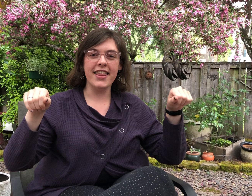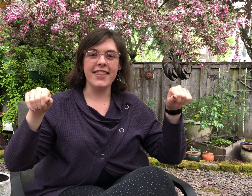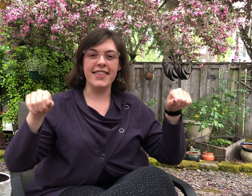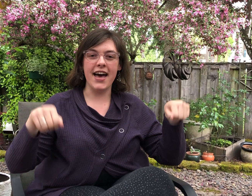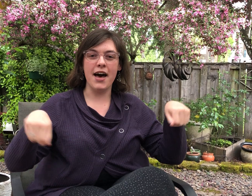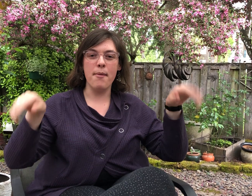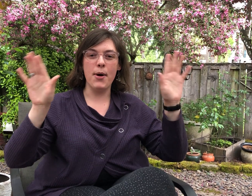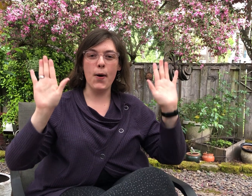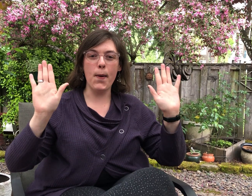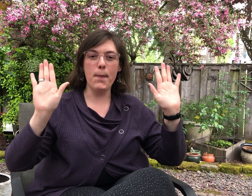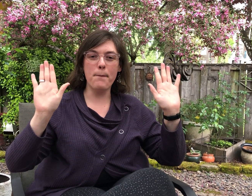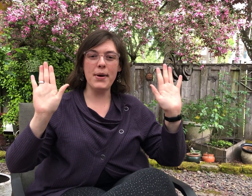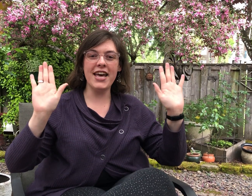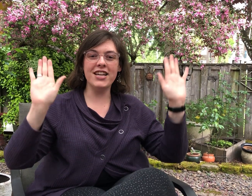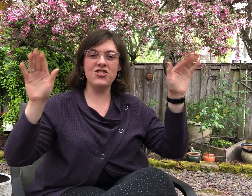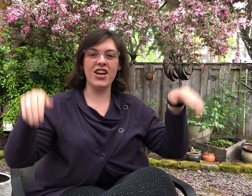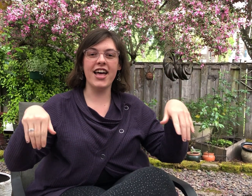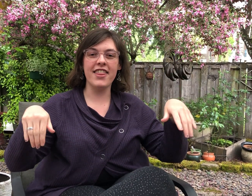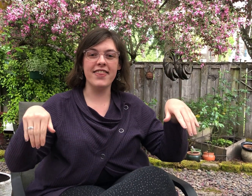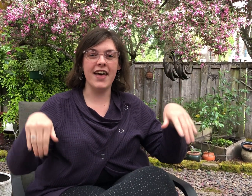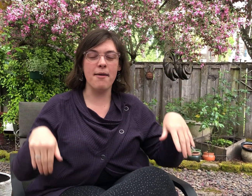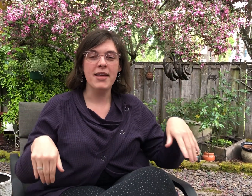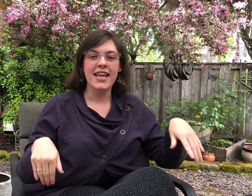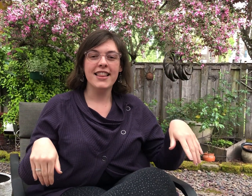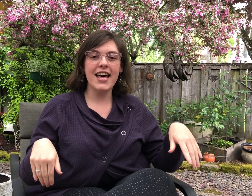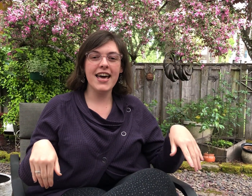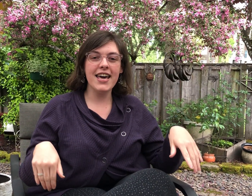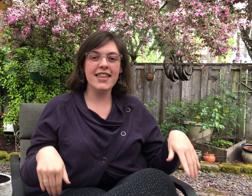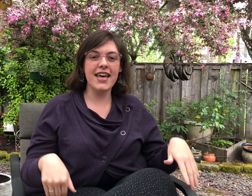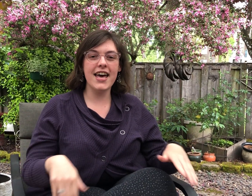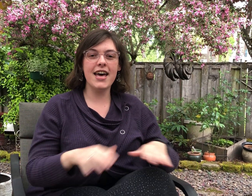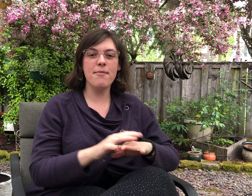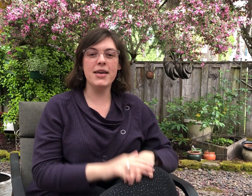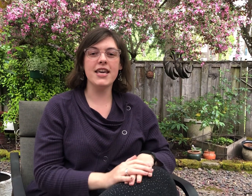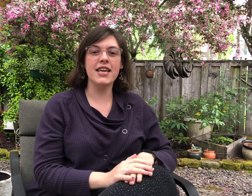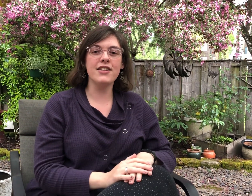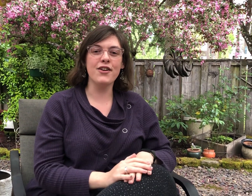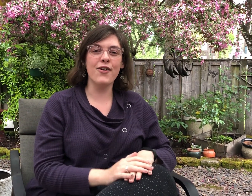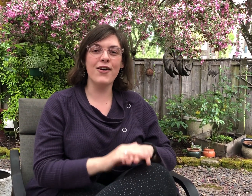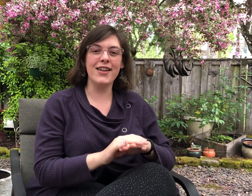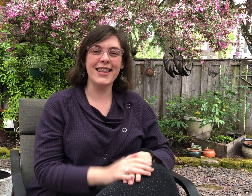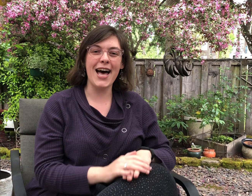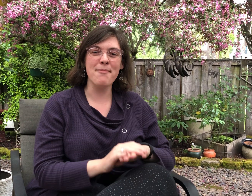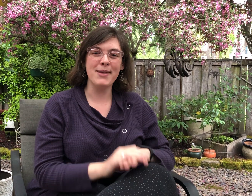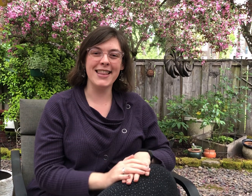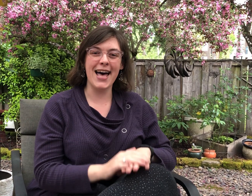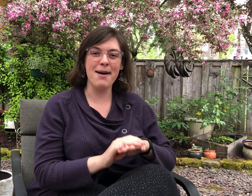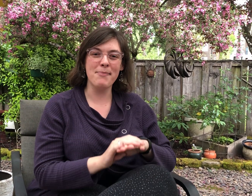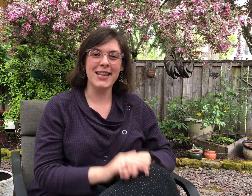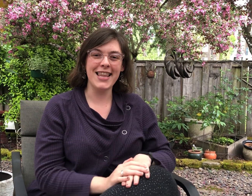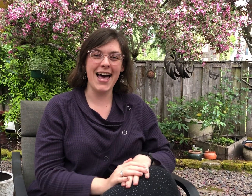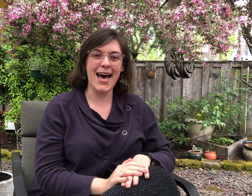them. Open, shut them. Lay them in your lap, lap, lap.